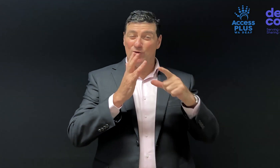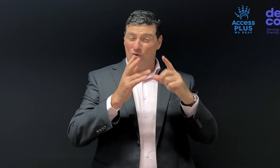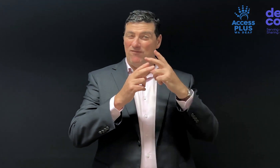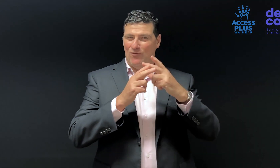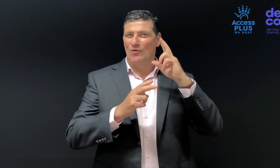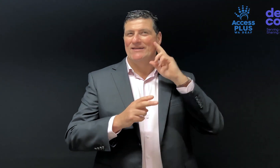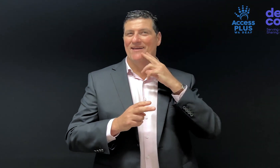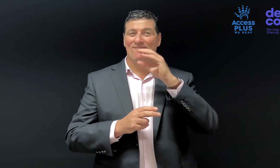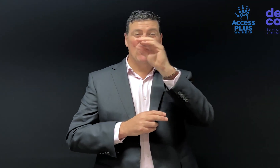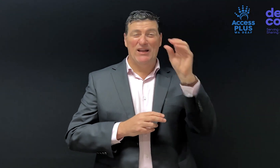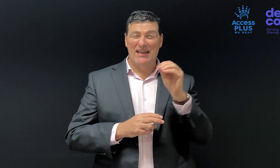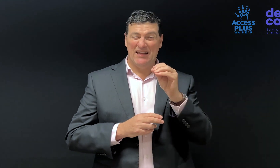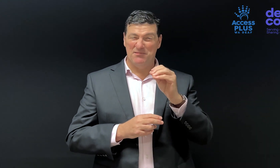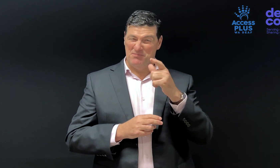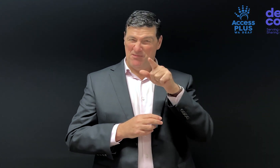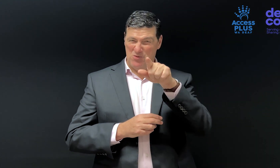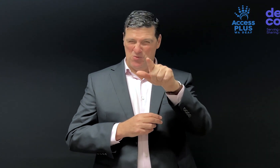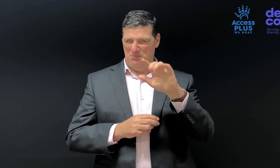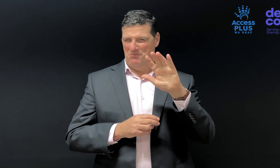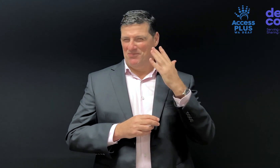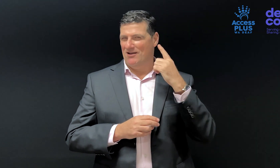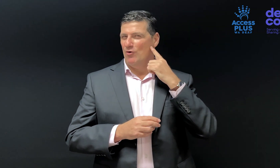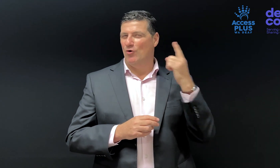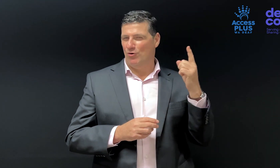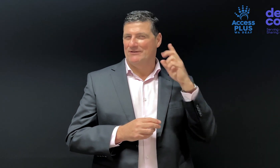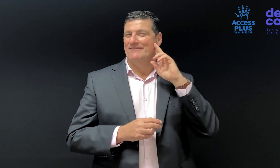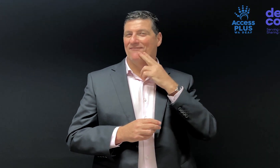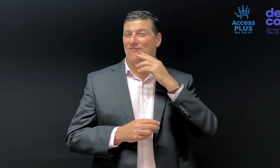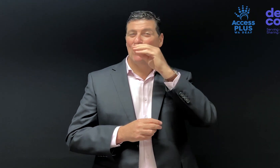CEO for Deaf Connect. You might have heard of Deaf Connect.